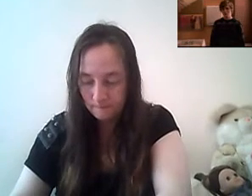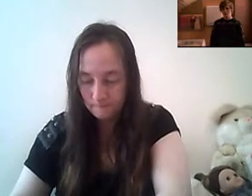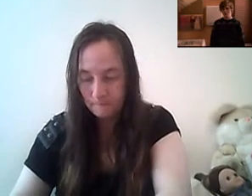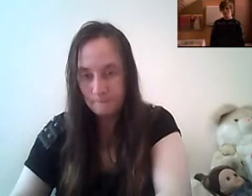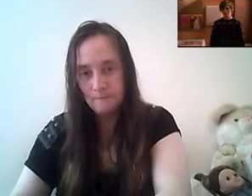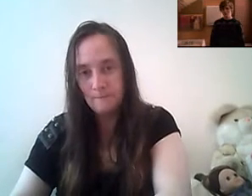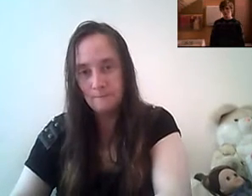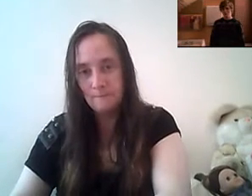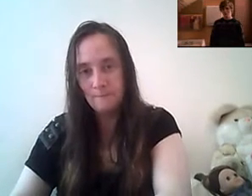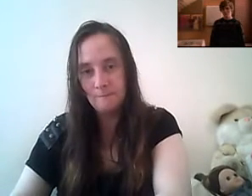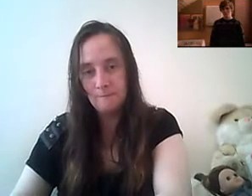please